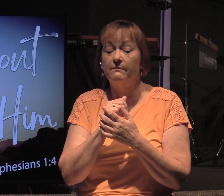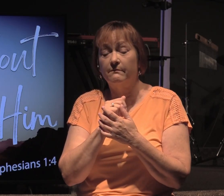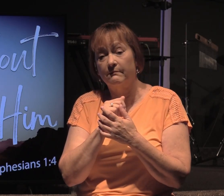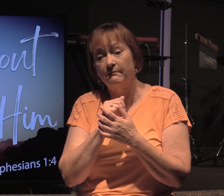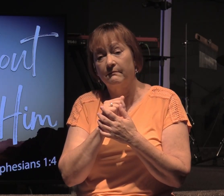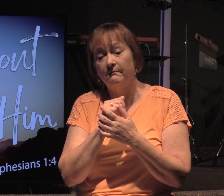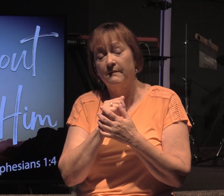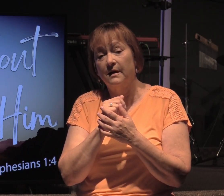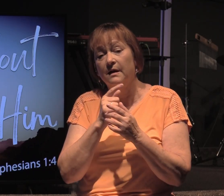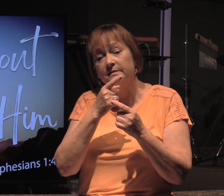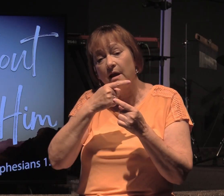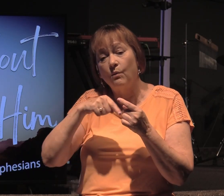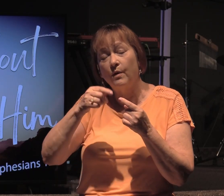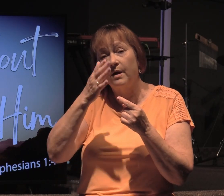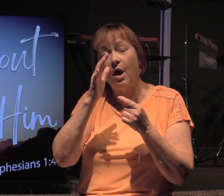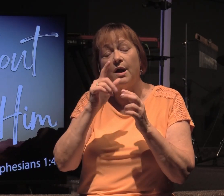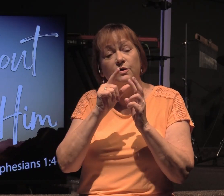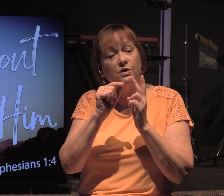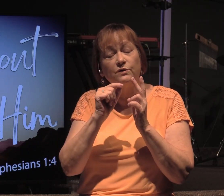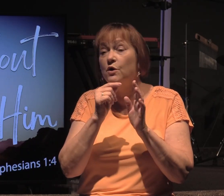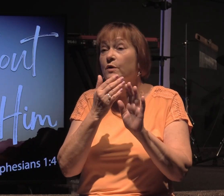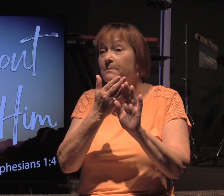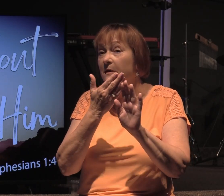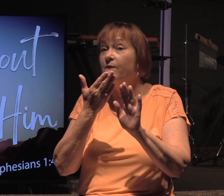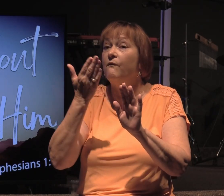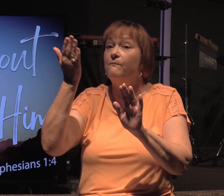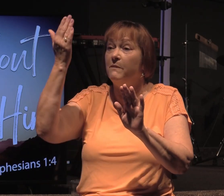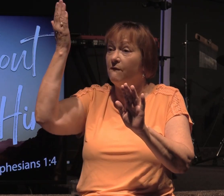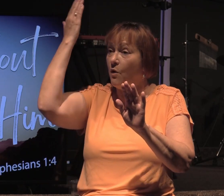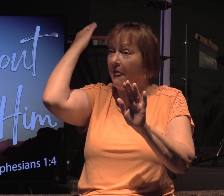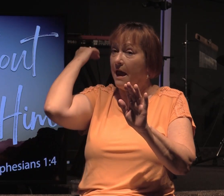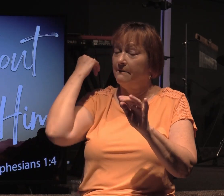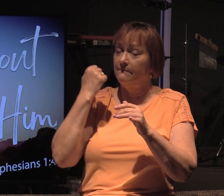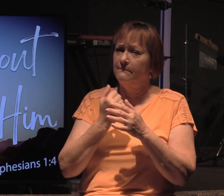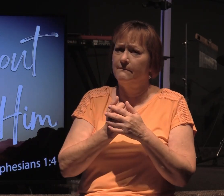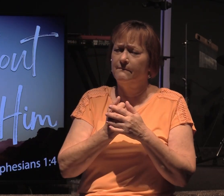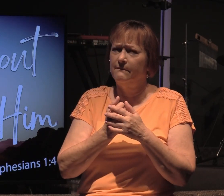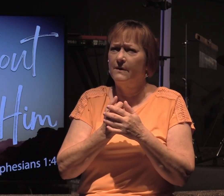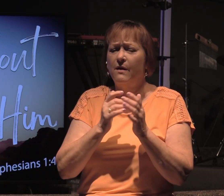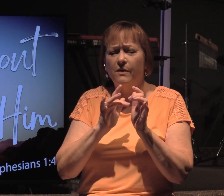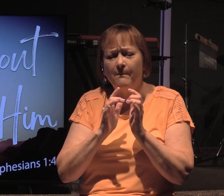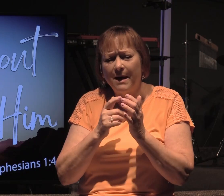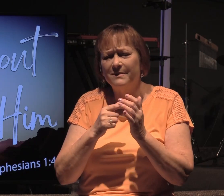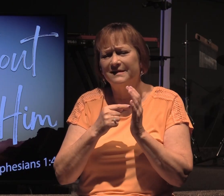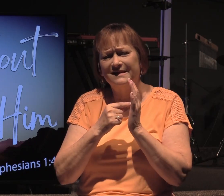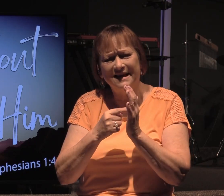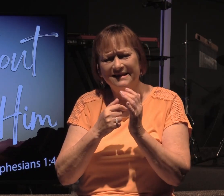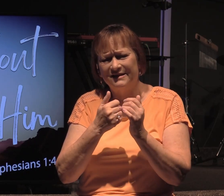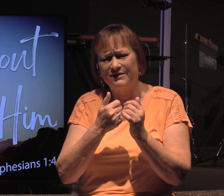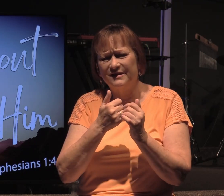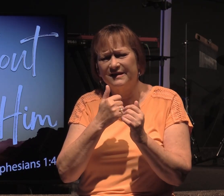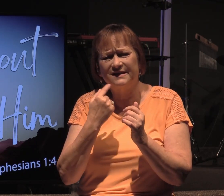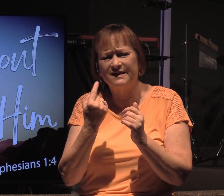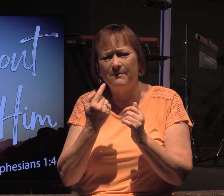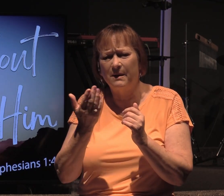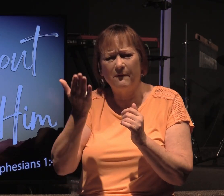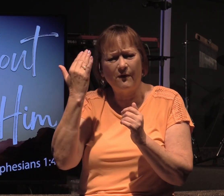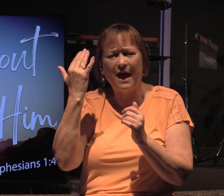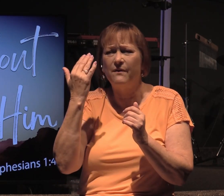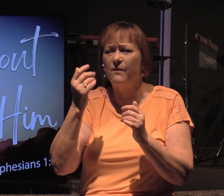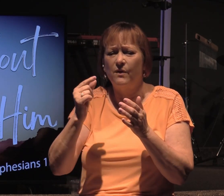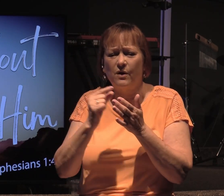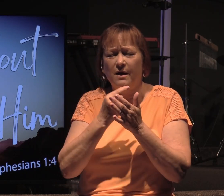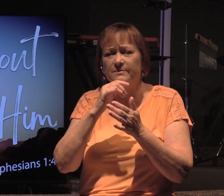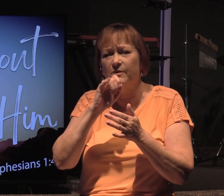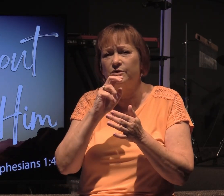is that when God chose? No, it was before that. Or what does the Bible say that there was anything before that? In the